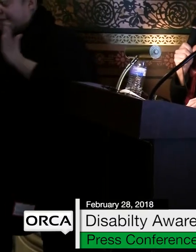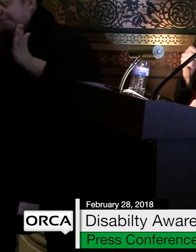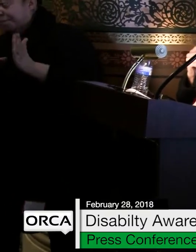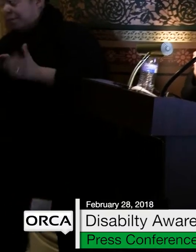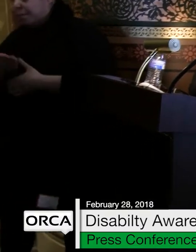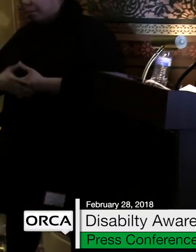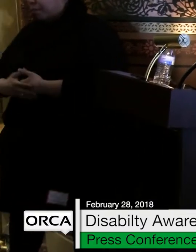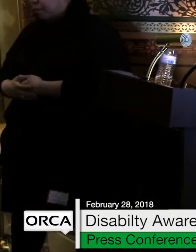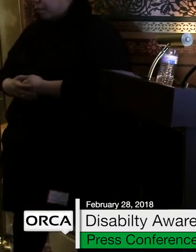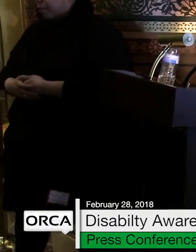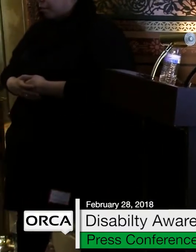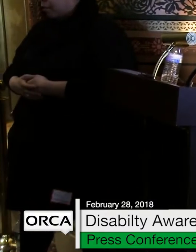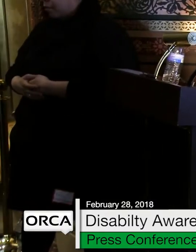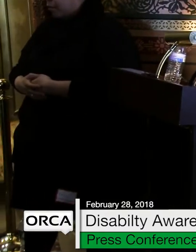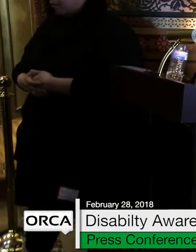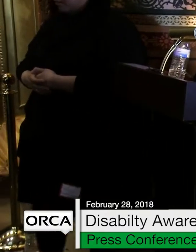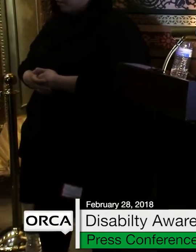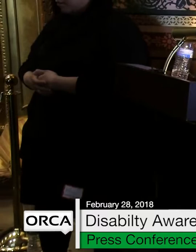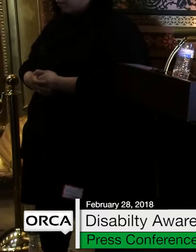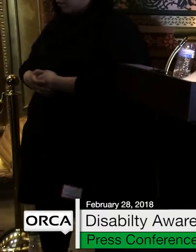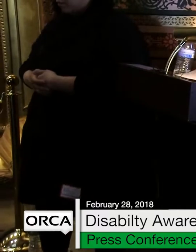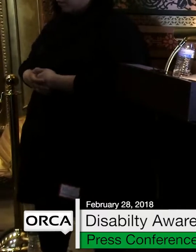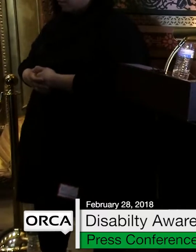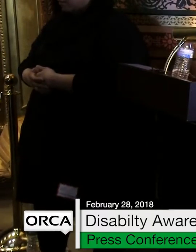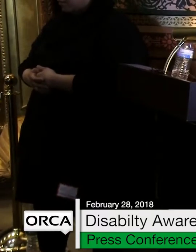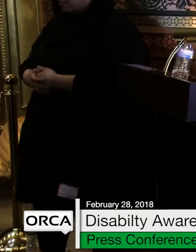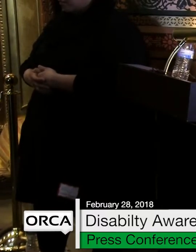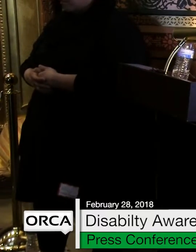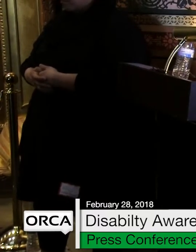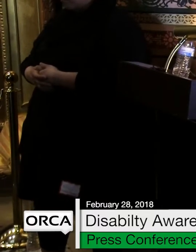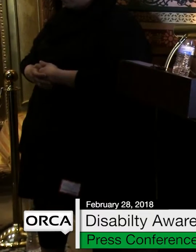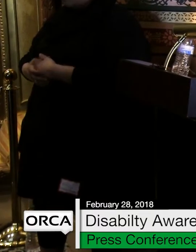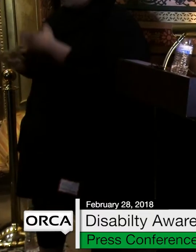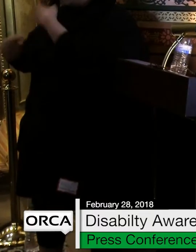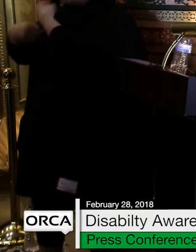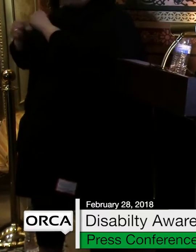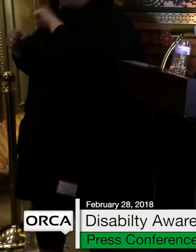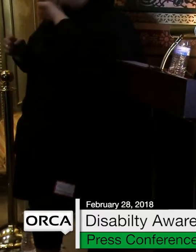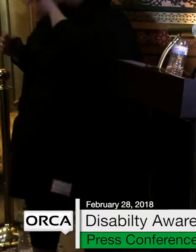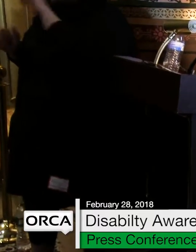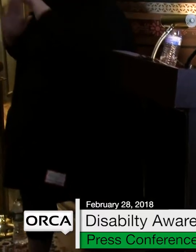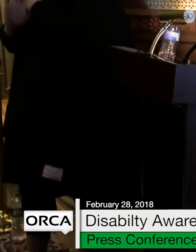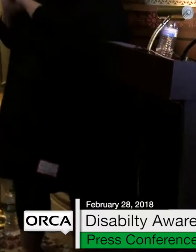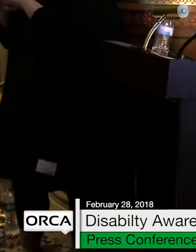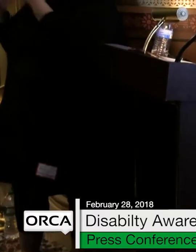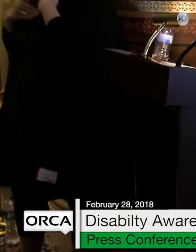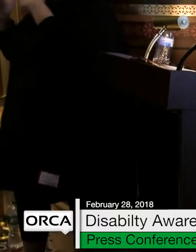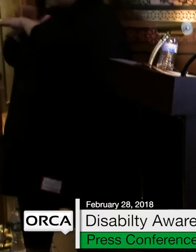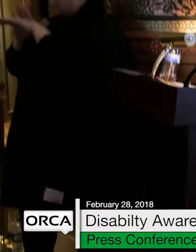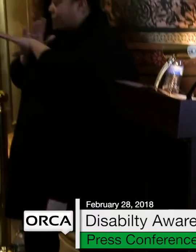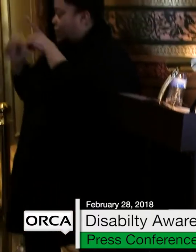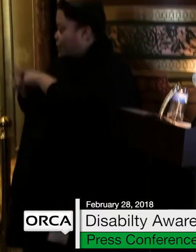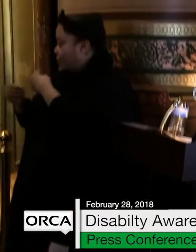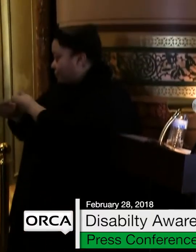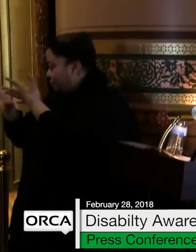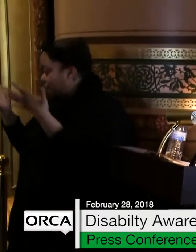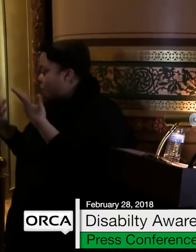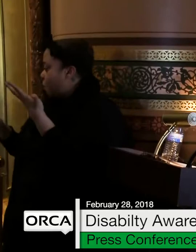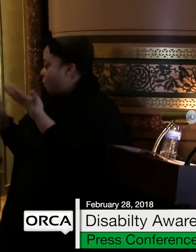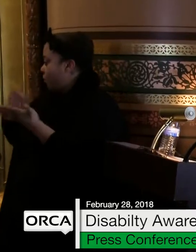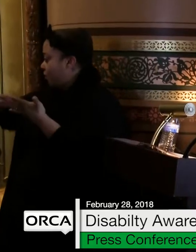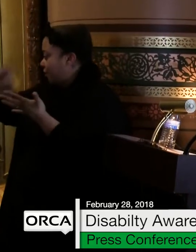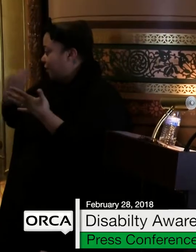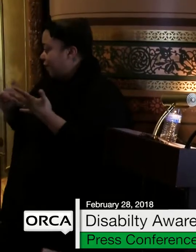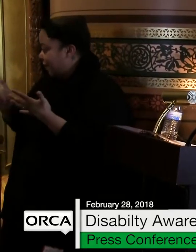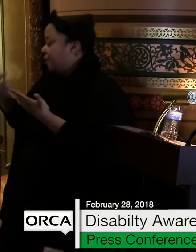free and appropriate public education to students with disabilities. Other states, including Texas, who have shifted to a Census-based